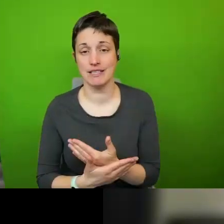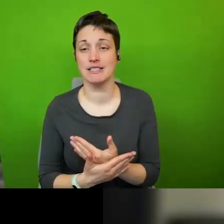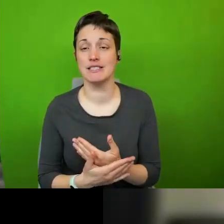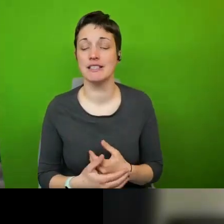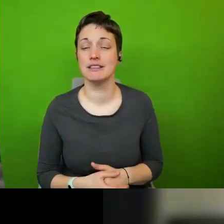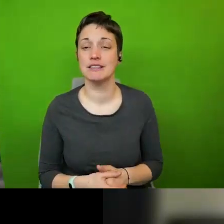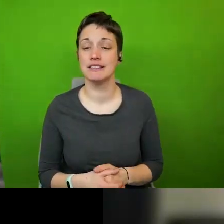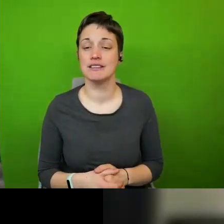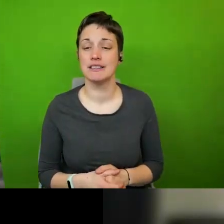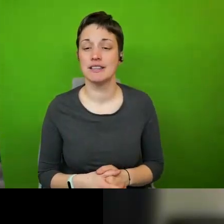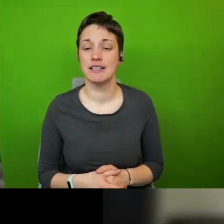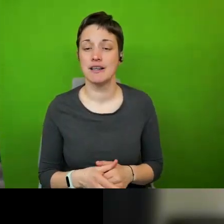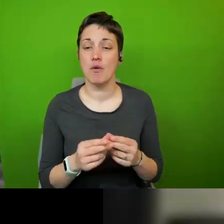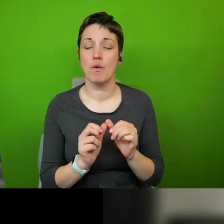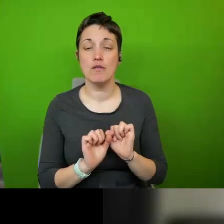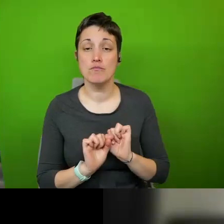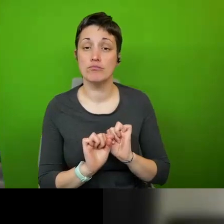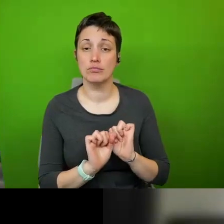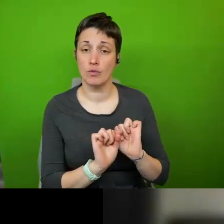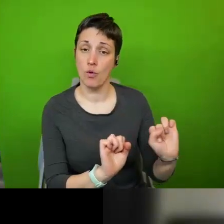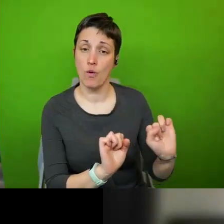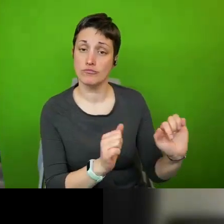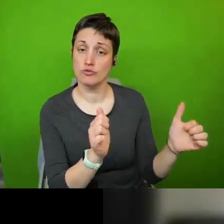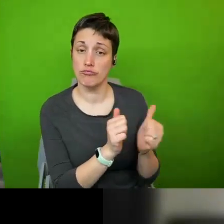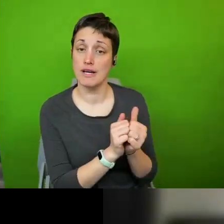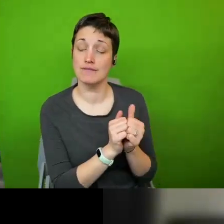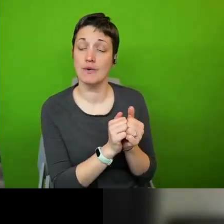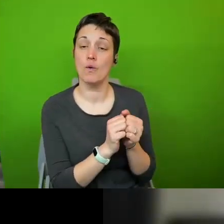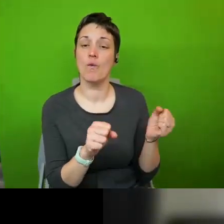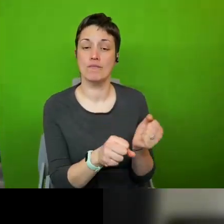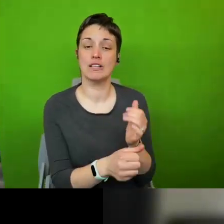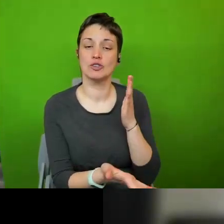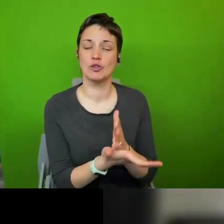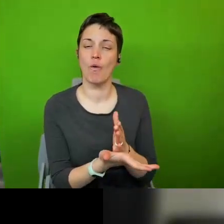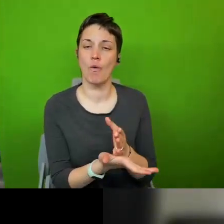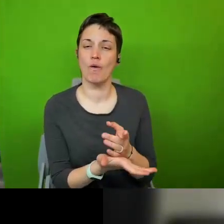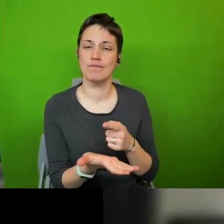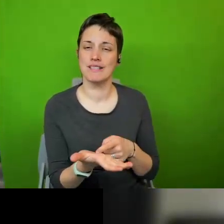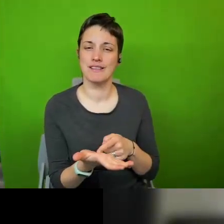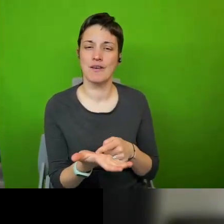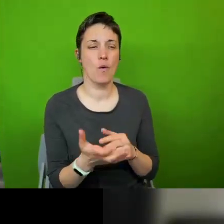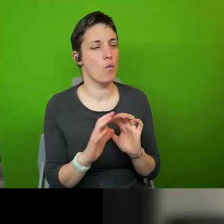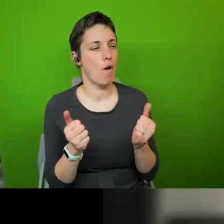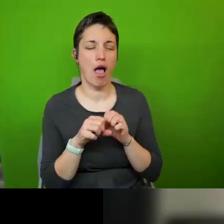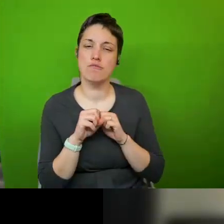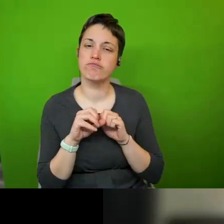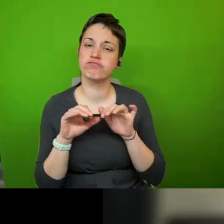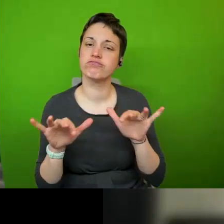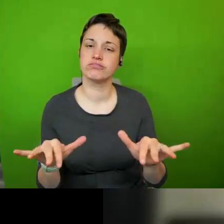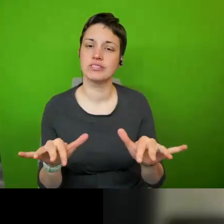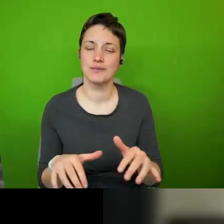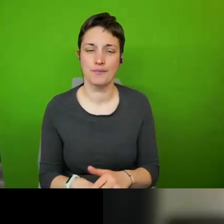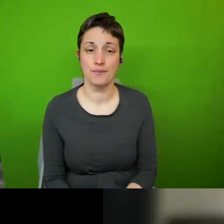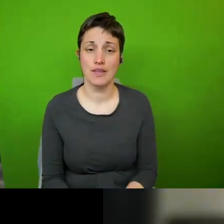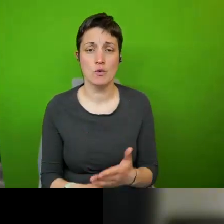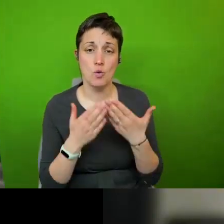will uh with your permission um make sure that this is um uh well disseminated here for us as well